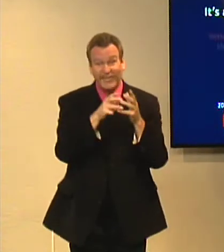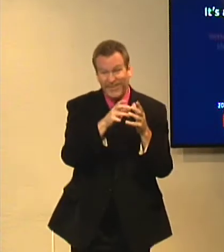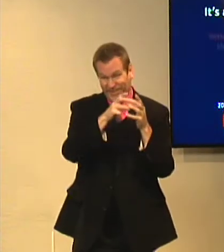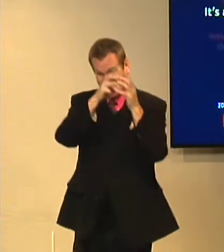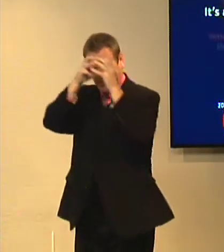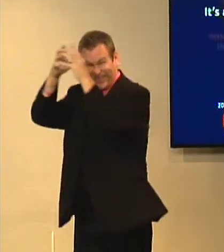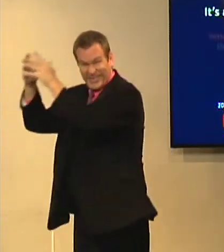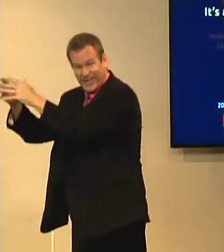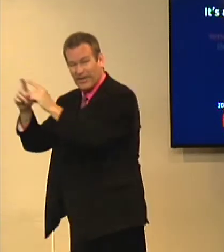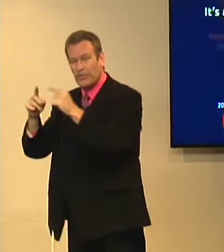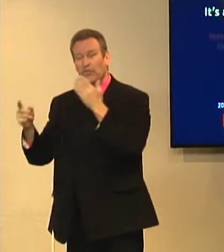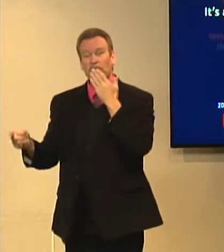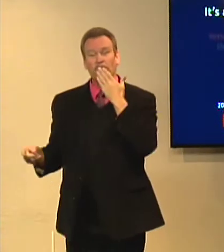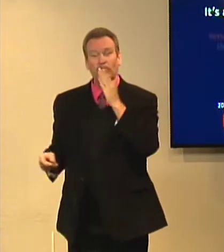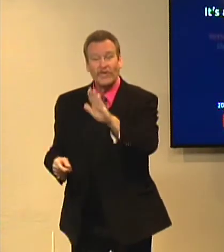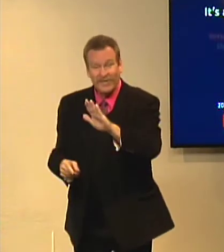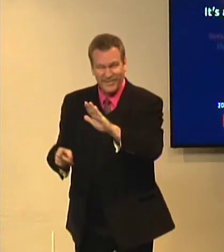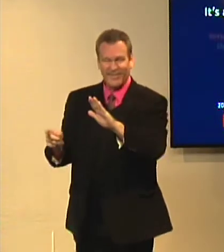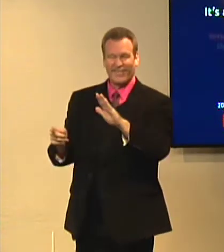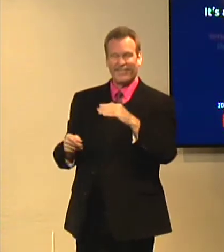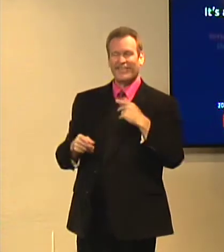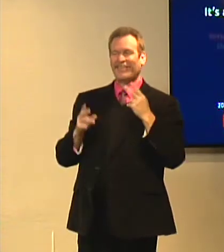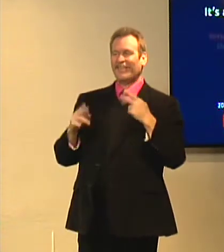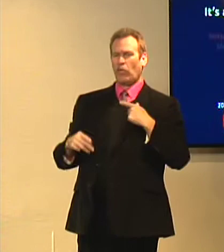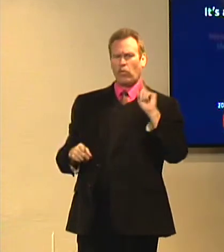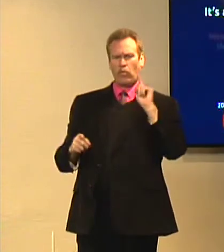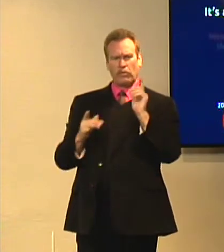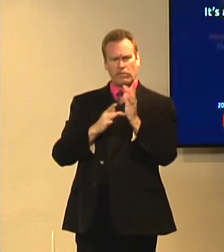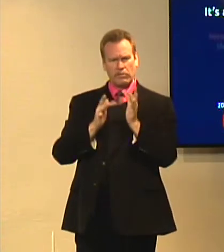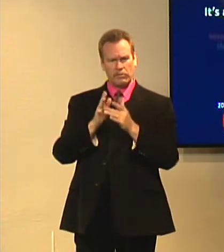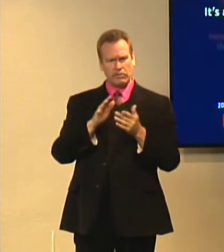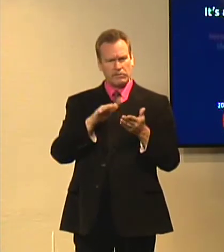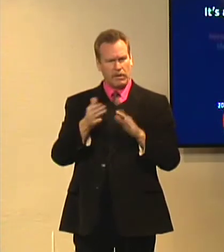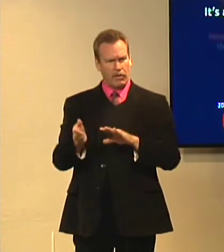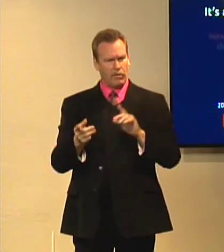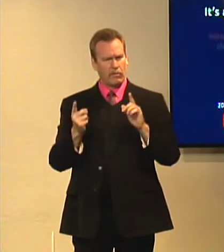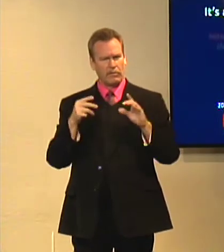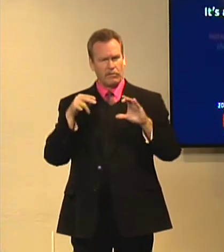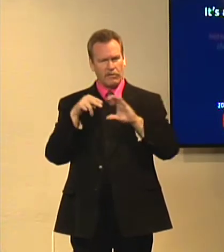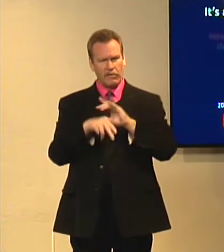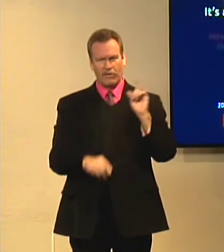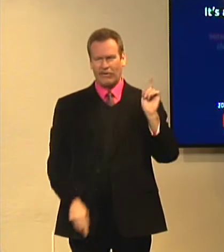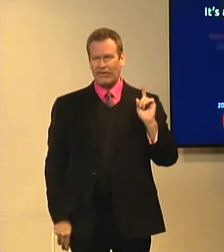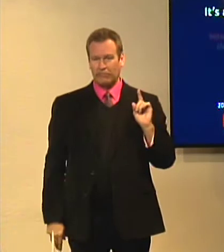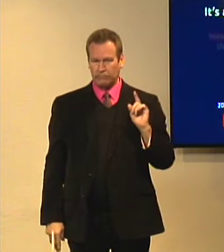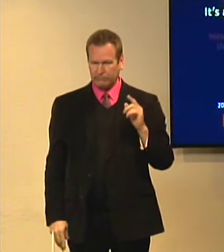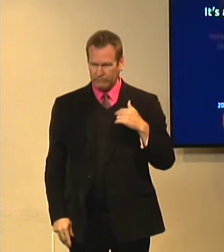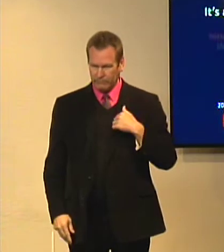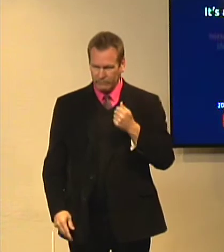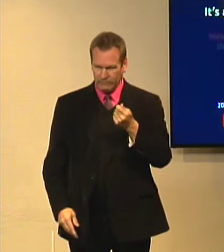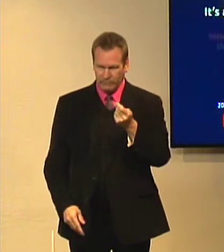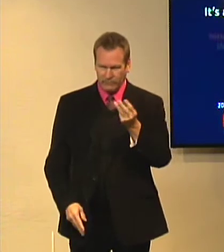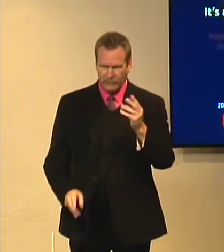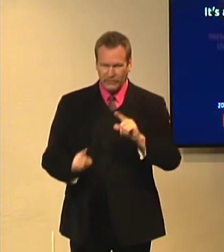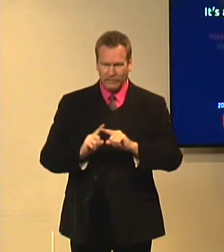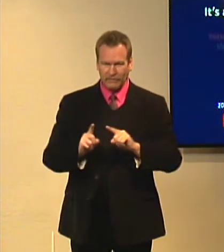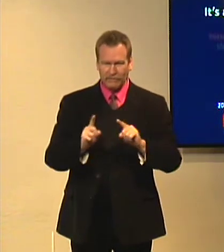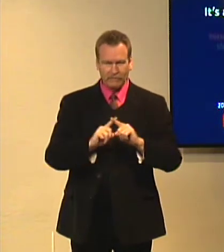There was a deaf group and we went to Jerusalem. And people asked, you know, where did Jesus Christ die? Where was he